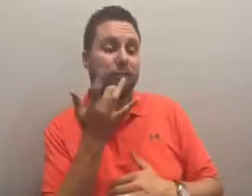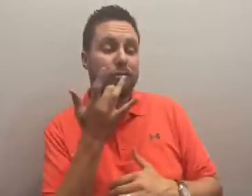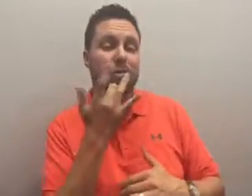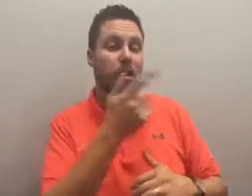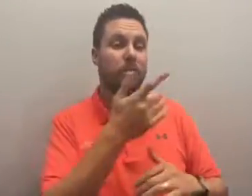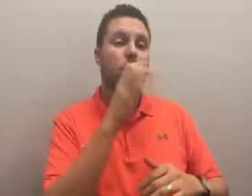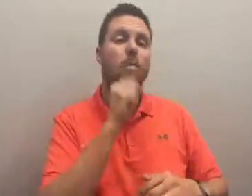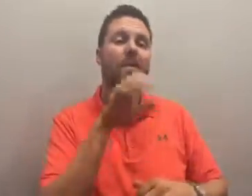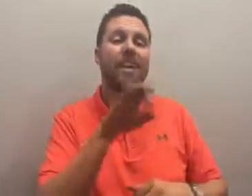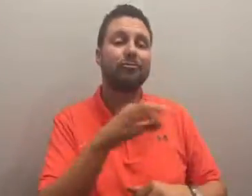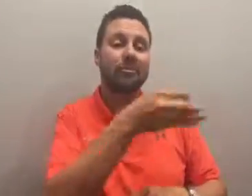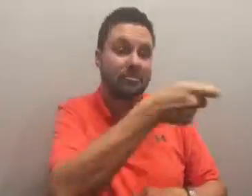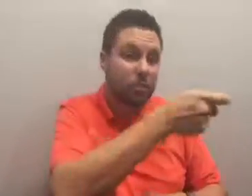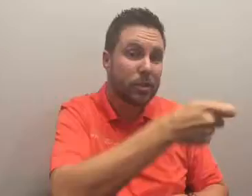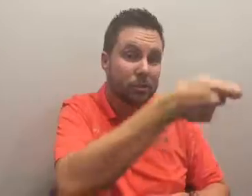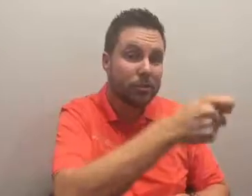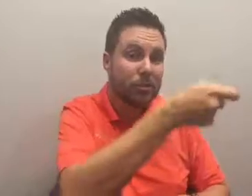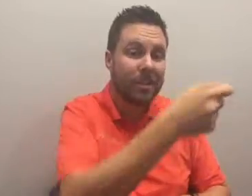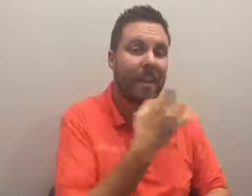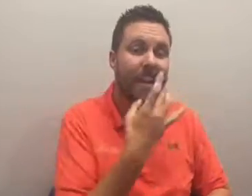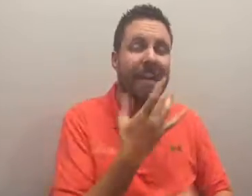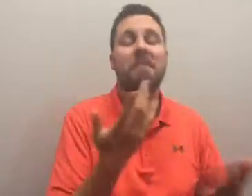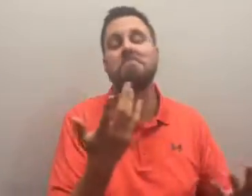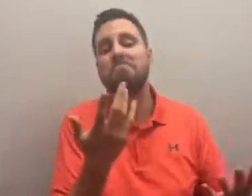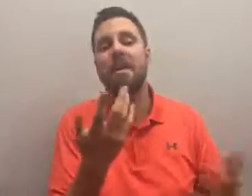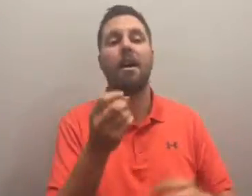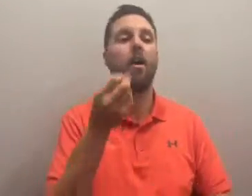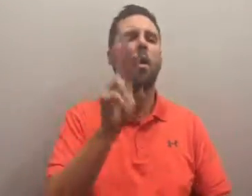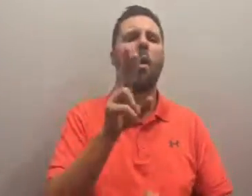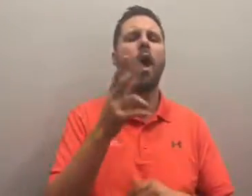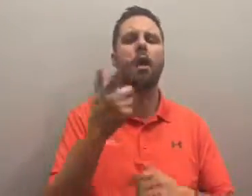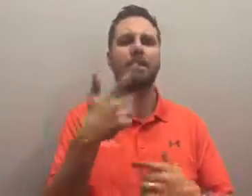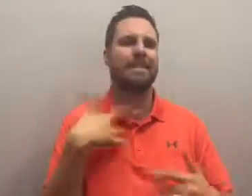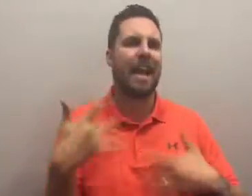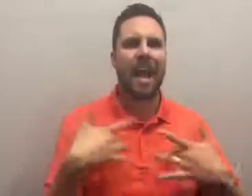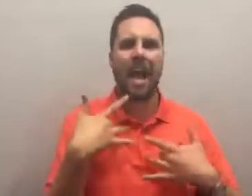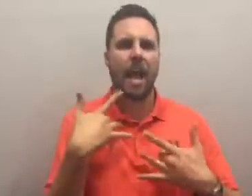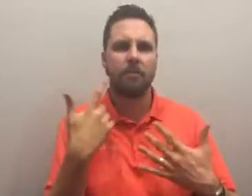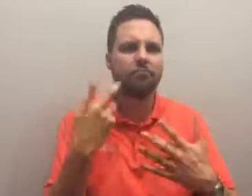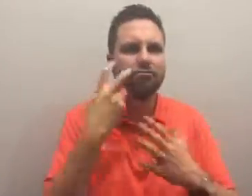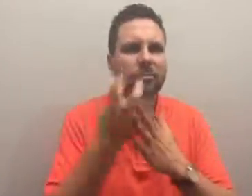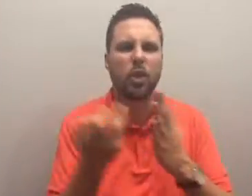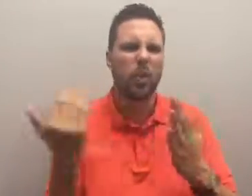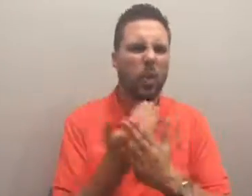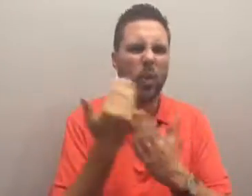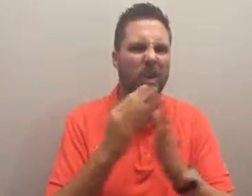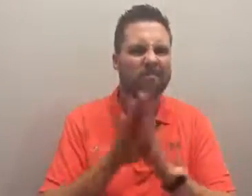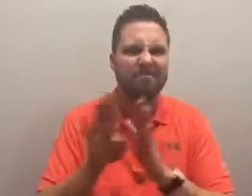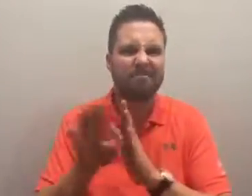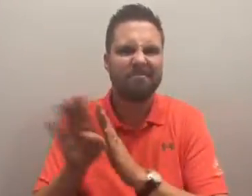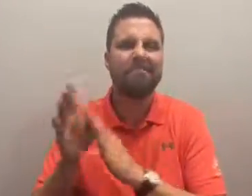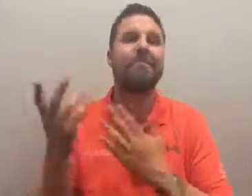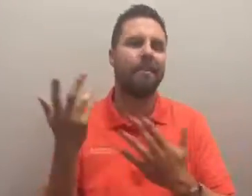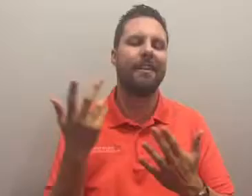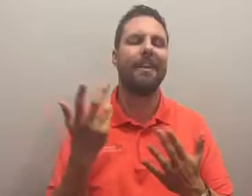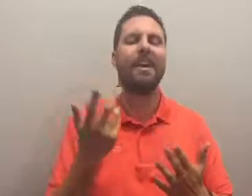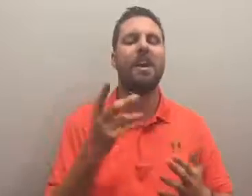excitement of new technologies one thing is clear that as time progresses we're gonna see some creative